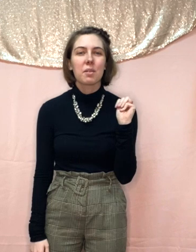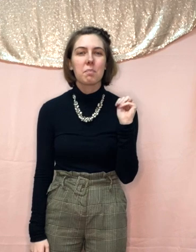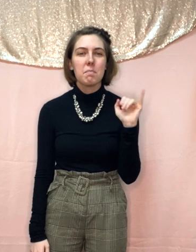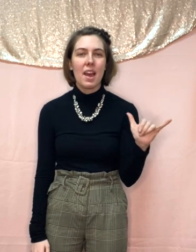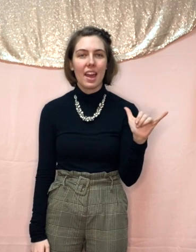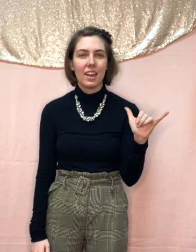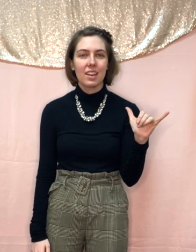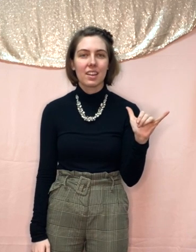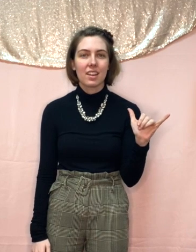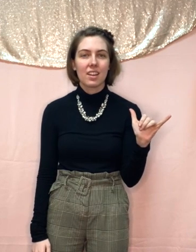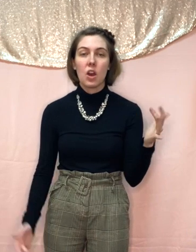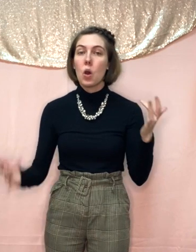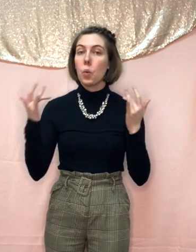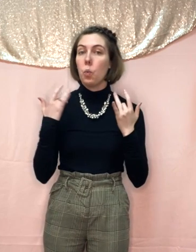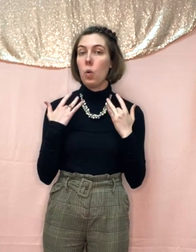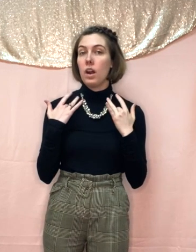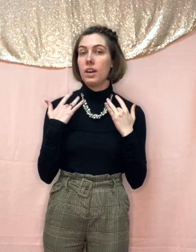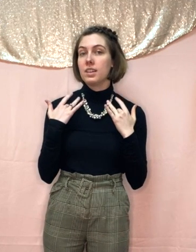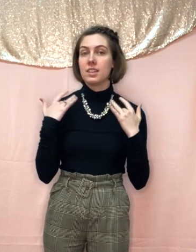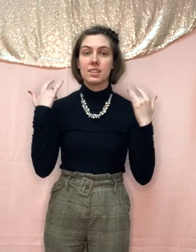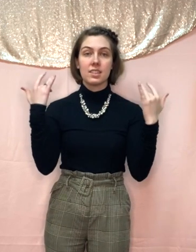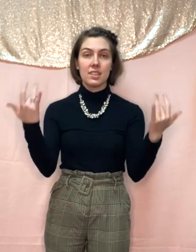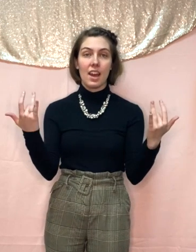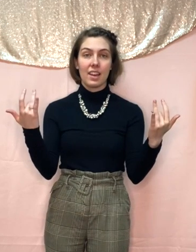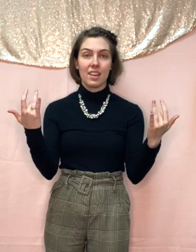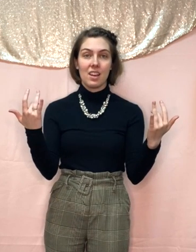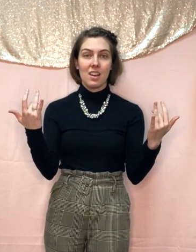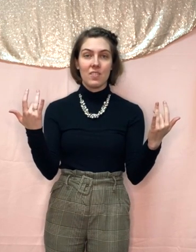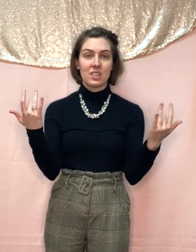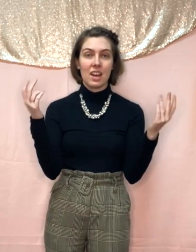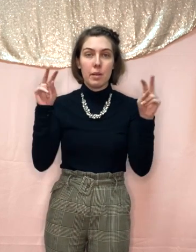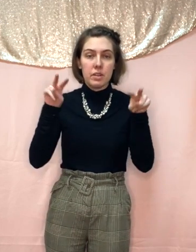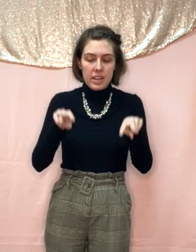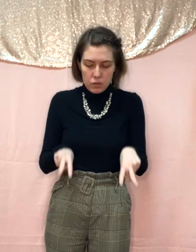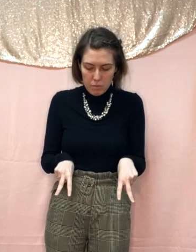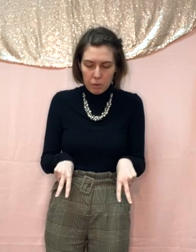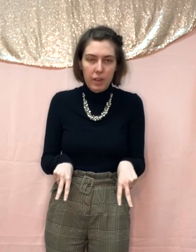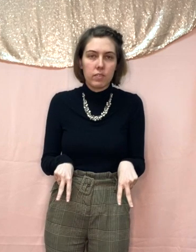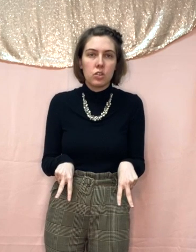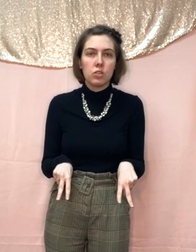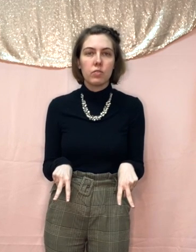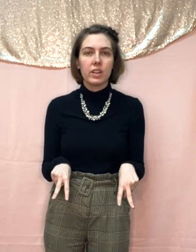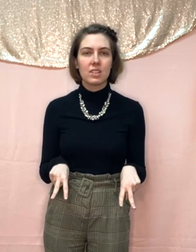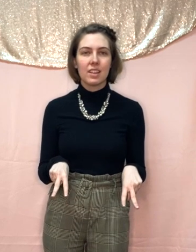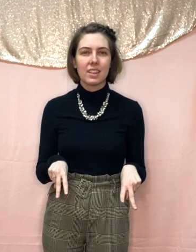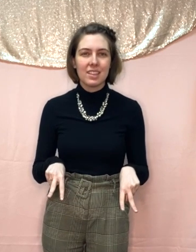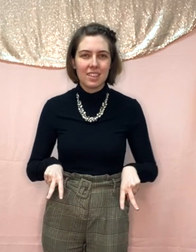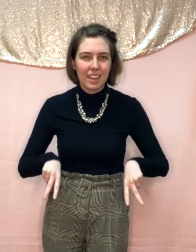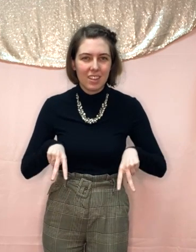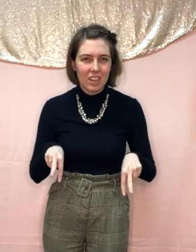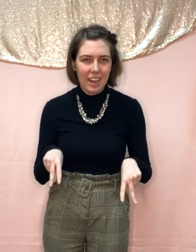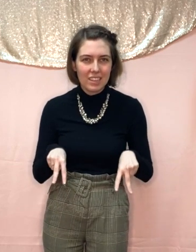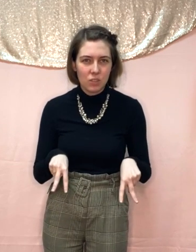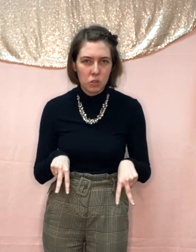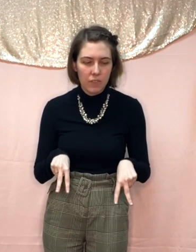Hey, May, what do you say? For time to dance, remember we have two fingers down like this,